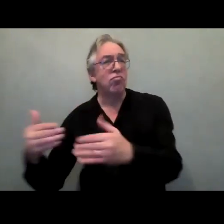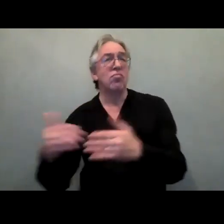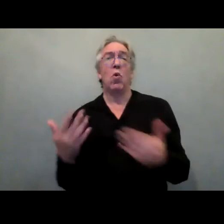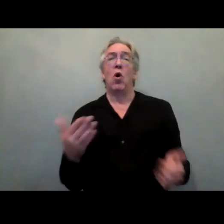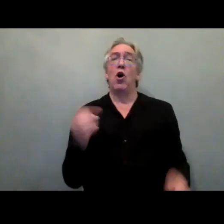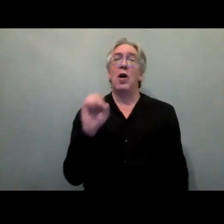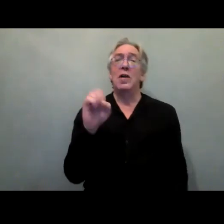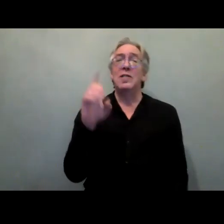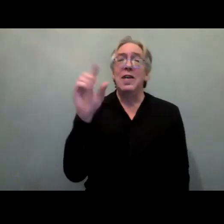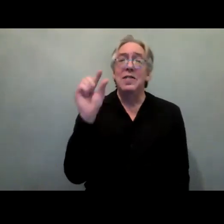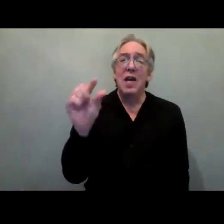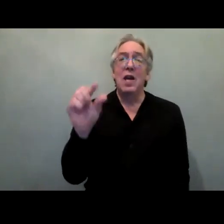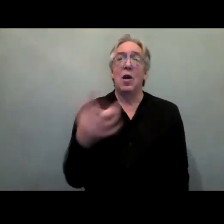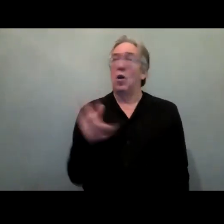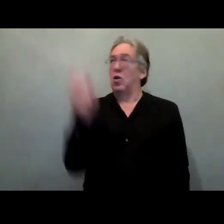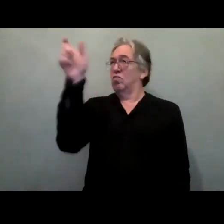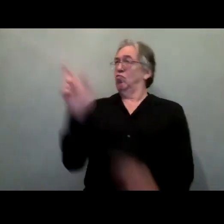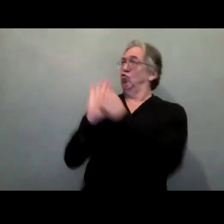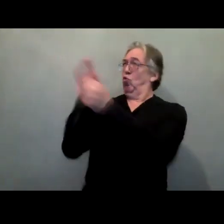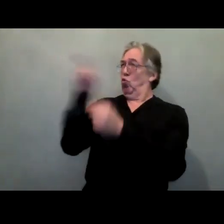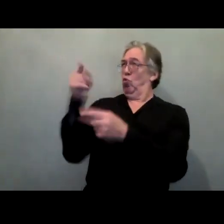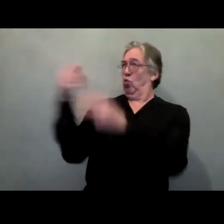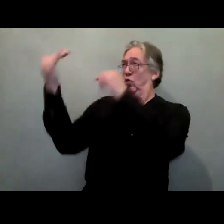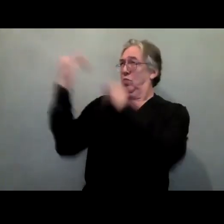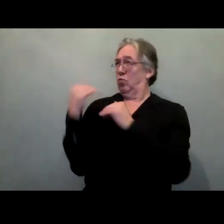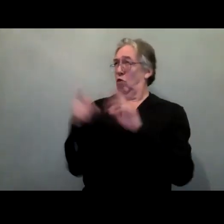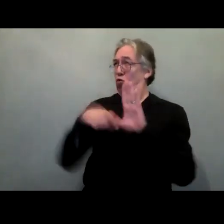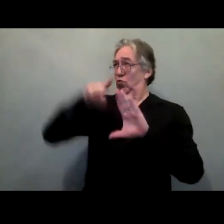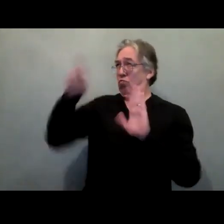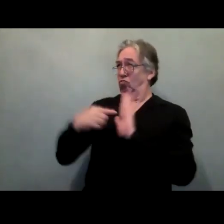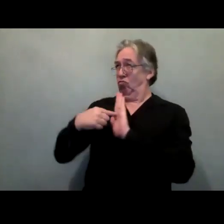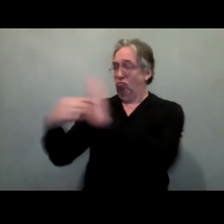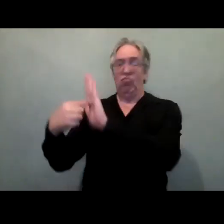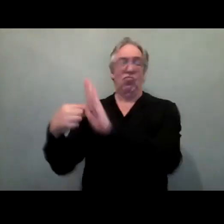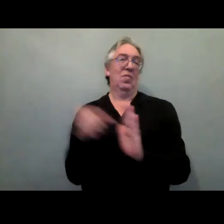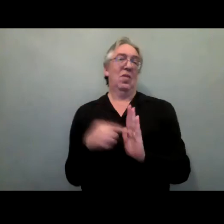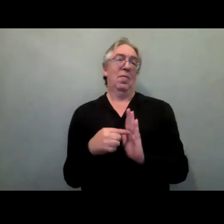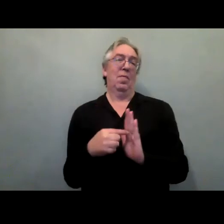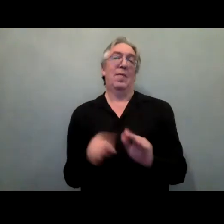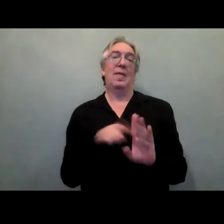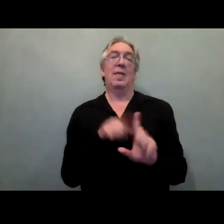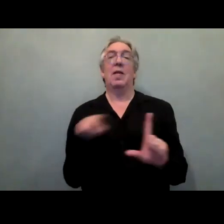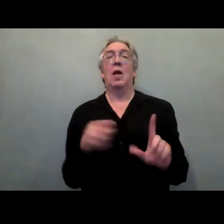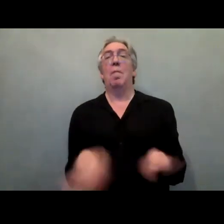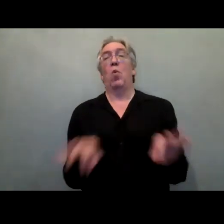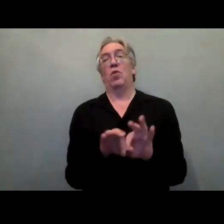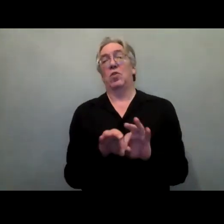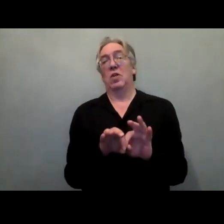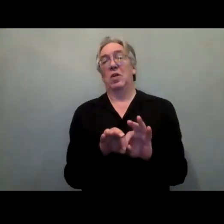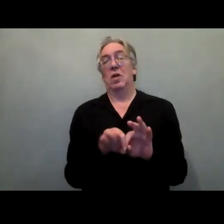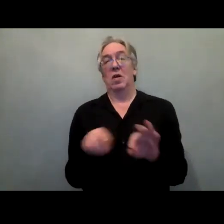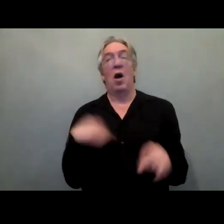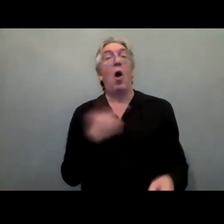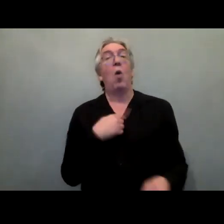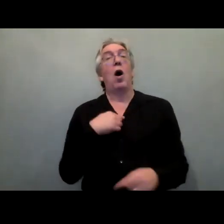accountability framework, as well as to quickly shift our strategy to an evidence-based approach,